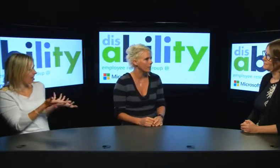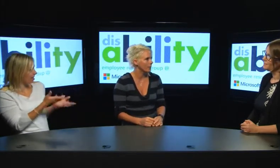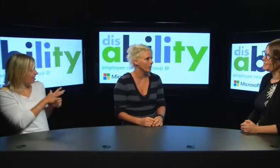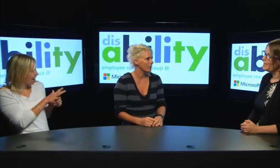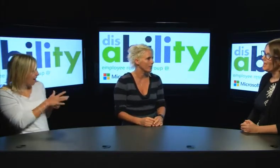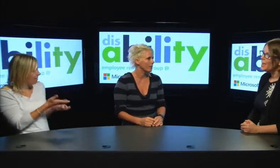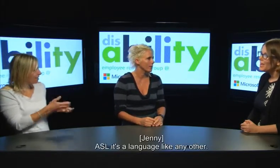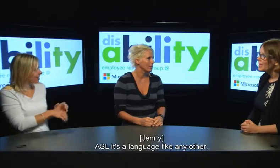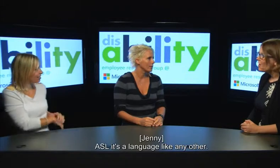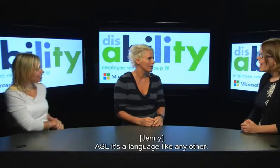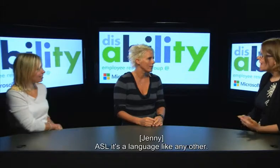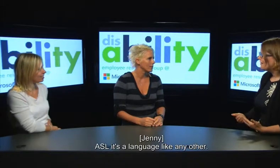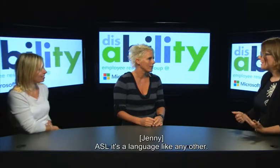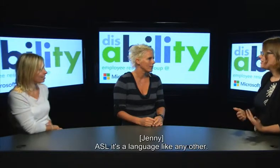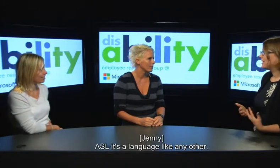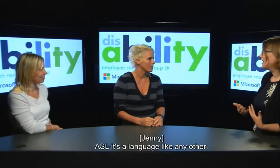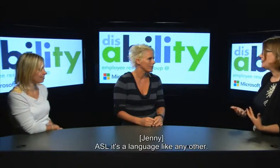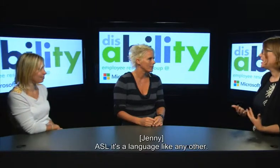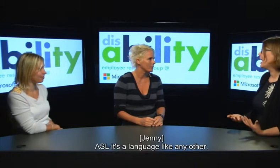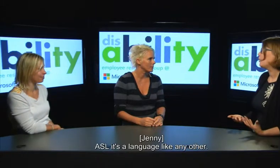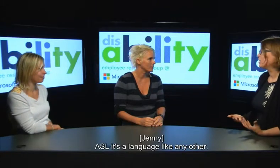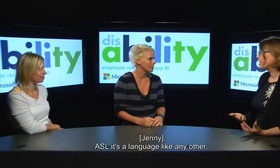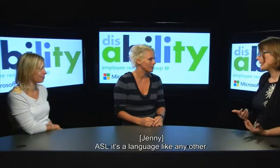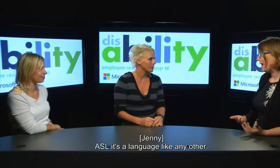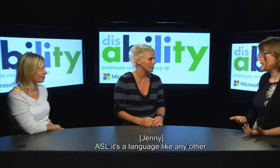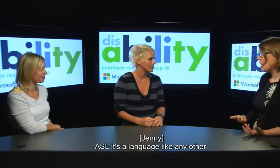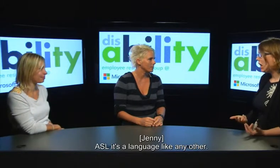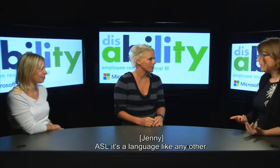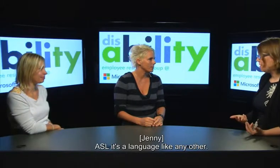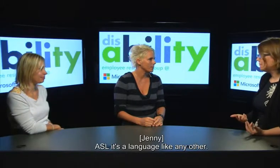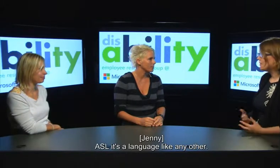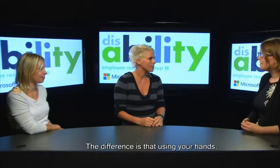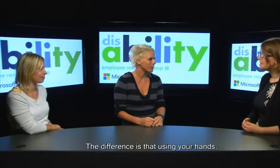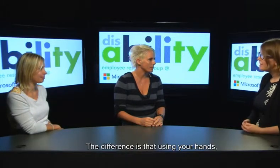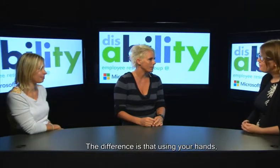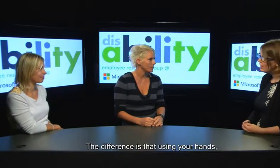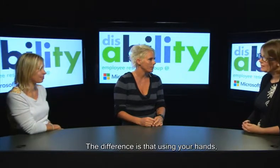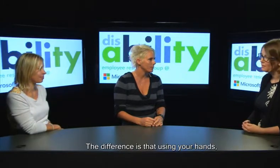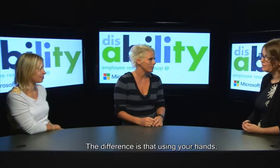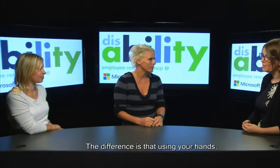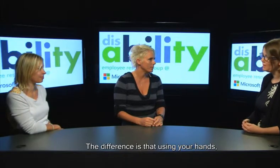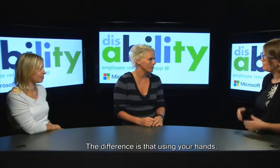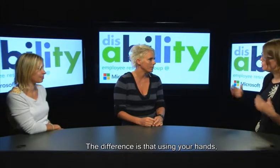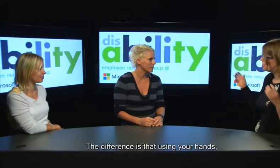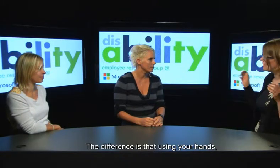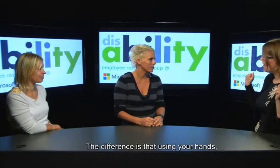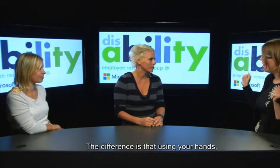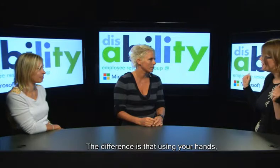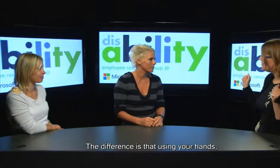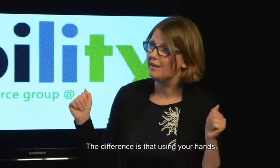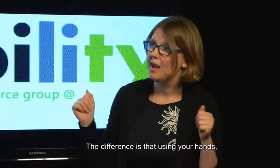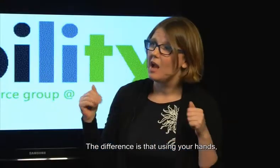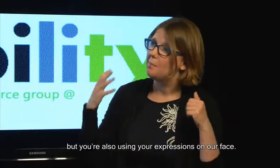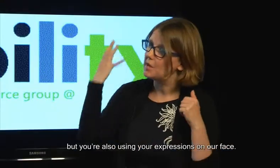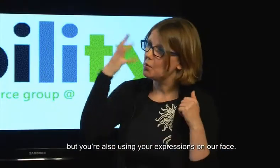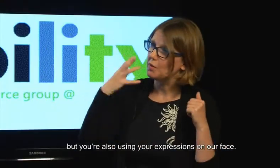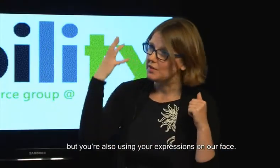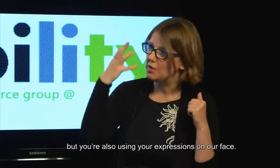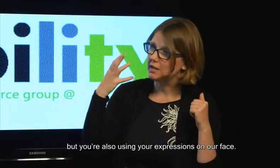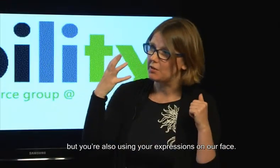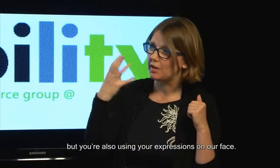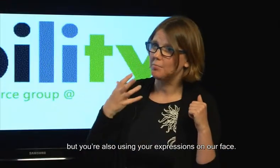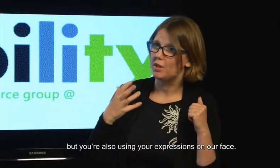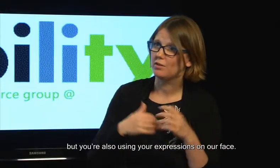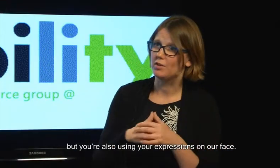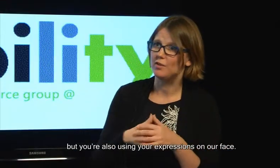your ASL is like it is a language like any other the difference is that using your hands but you're